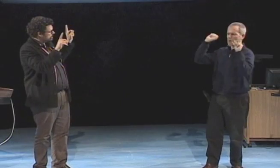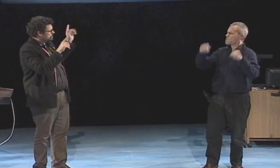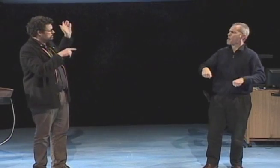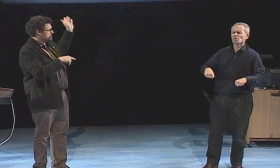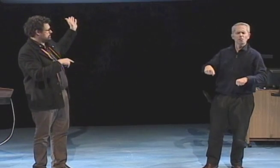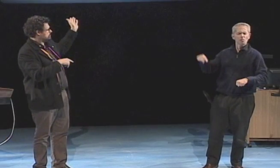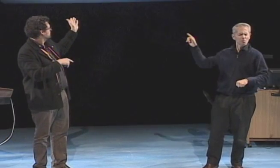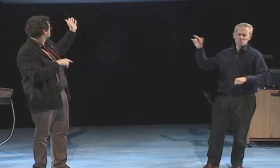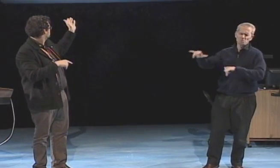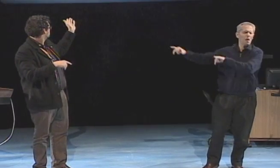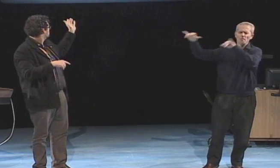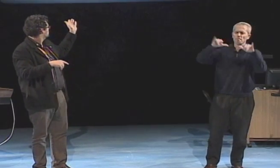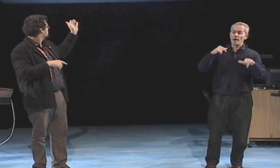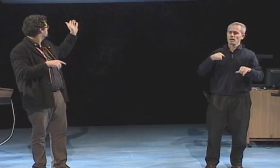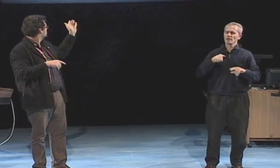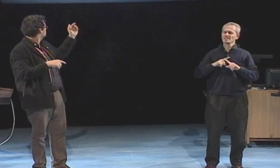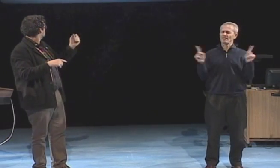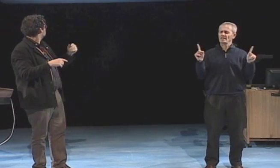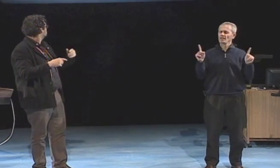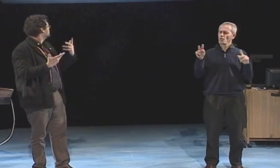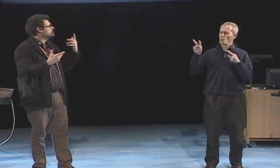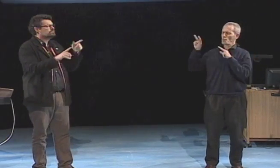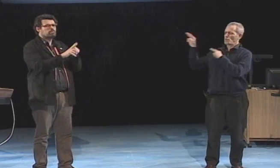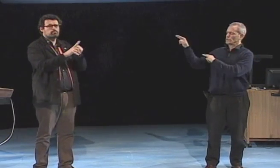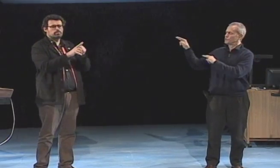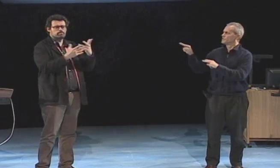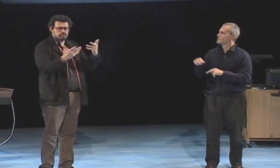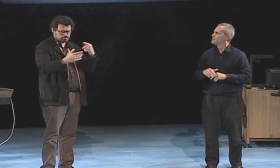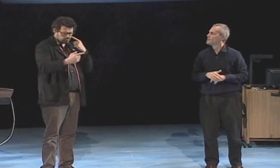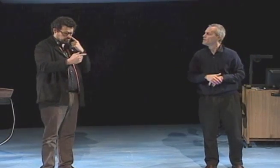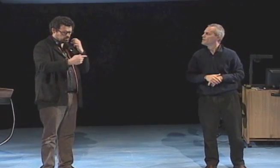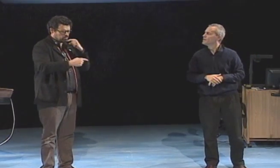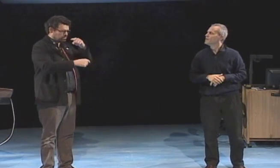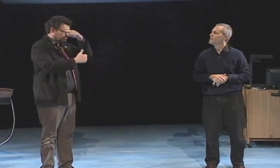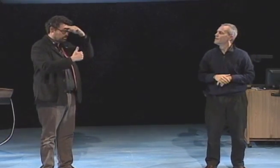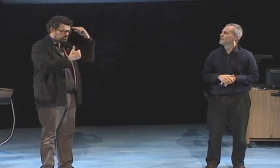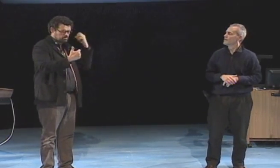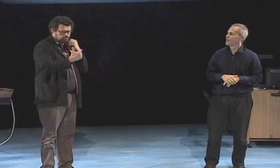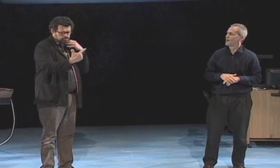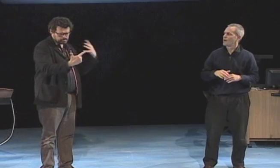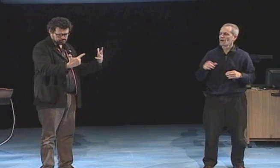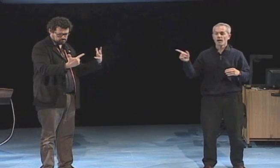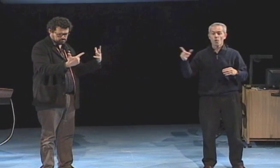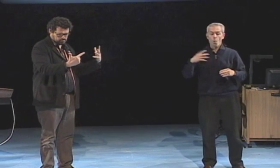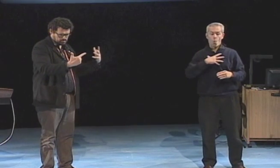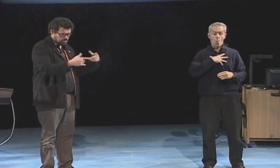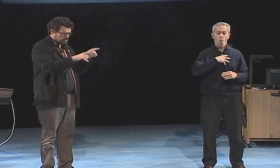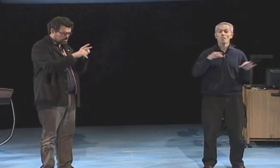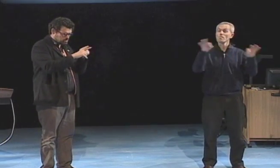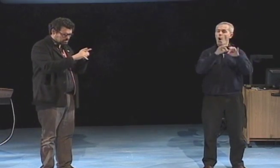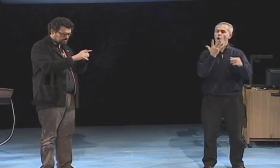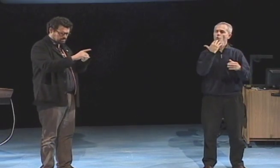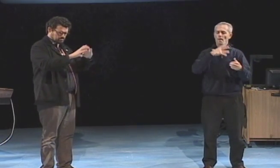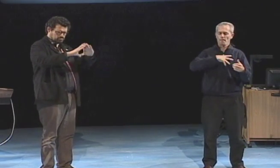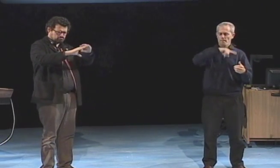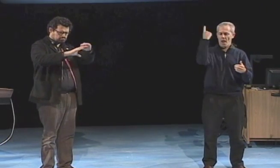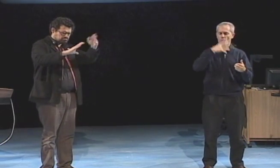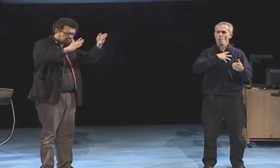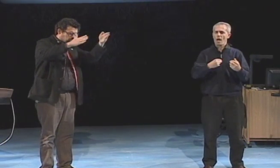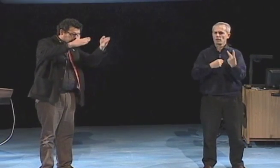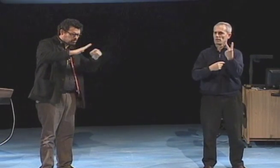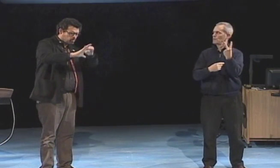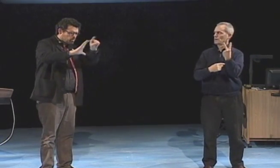Now, as you can see, a hearing person could make a piece similar to this, but I added a different touch.